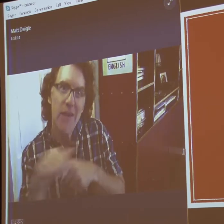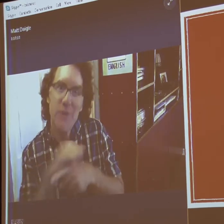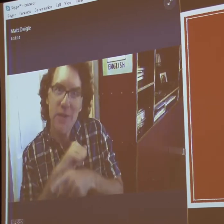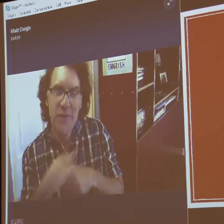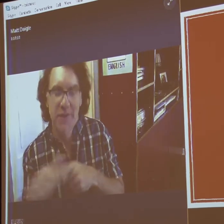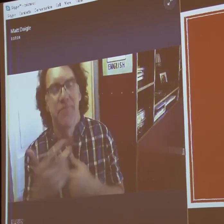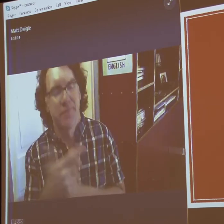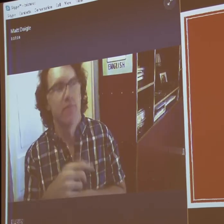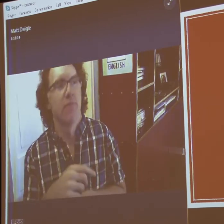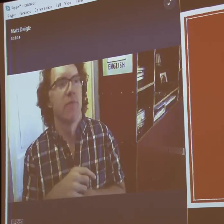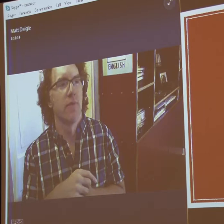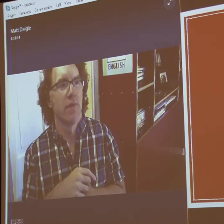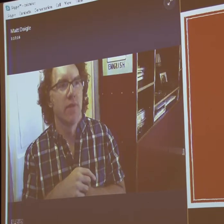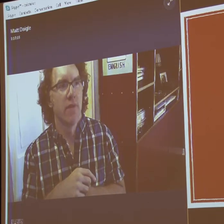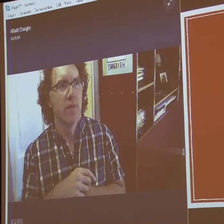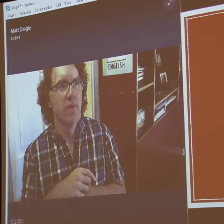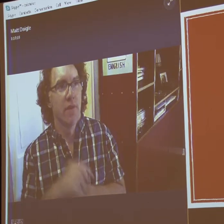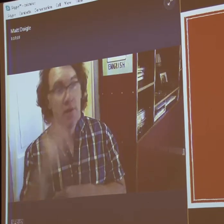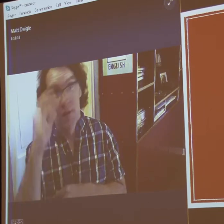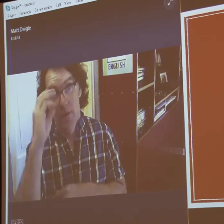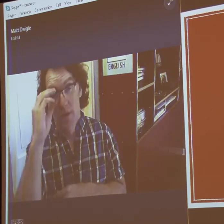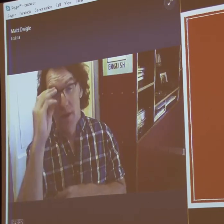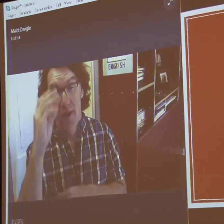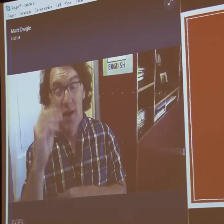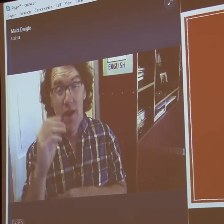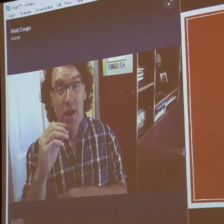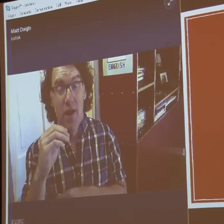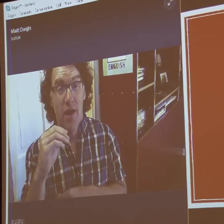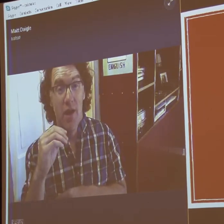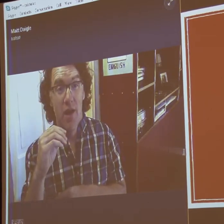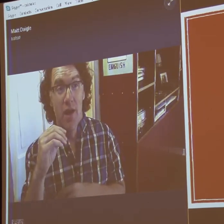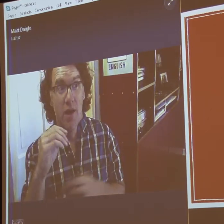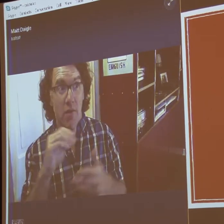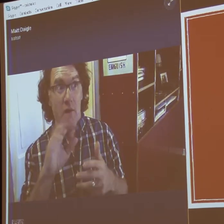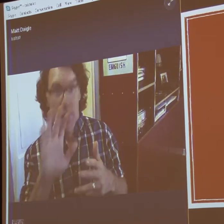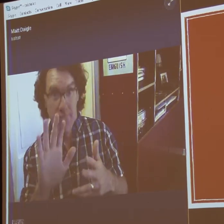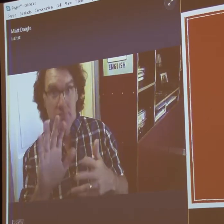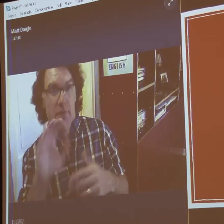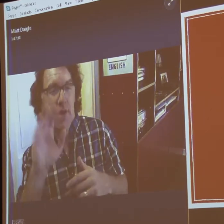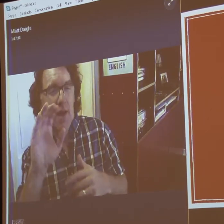And it took a lot of training. Required so much work.